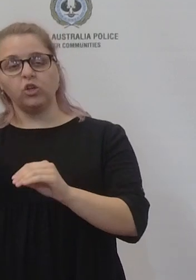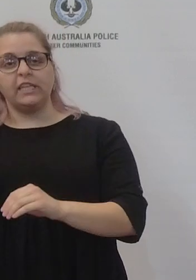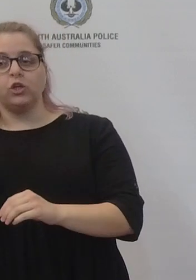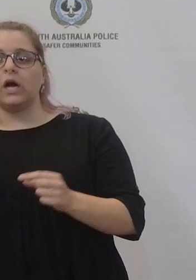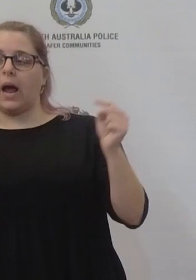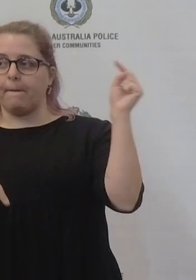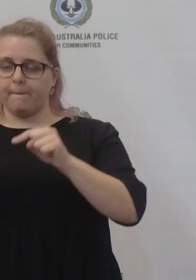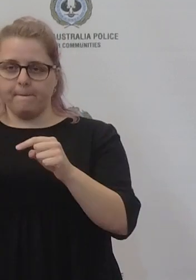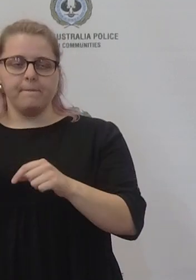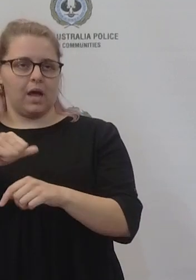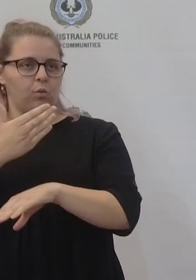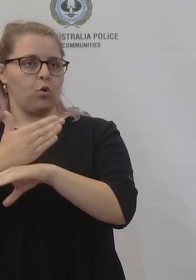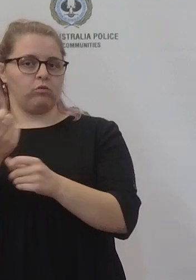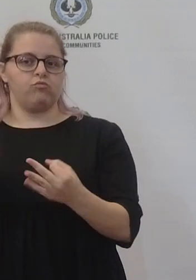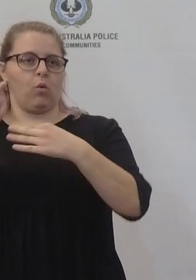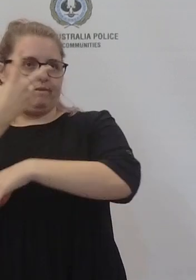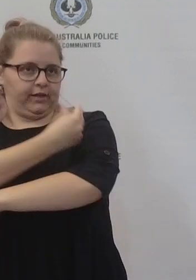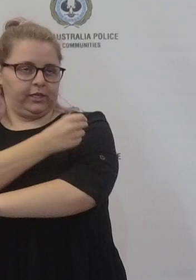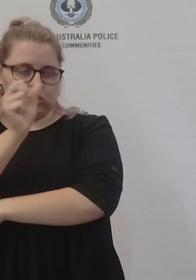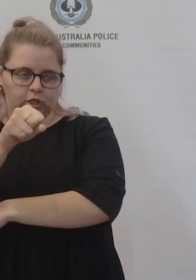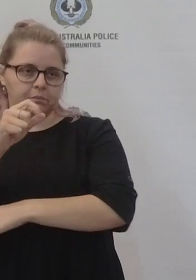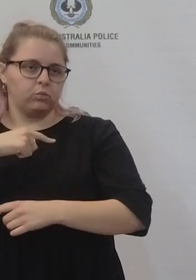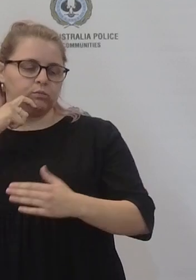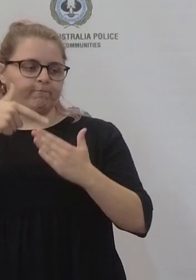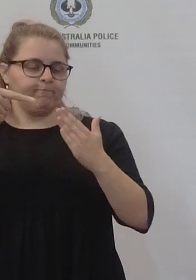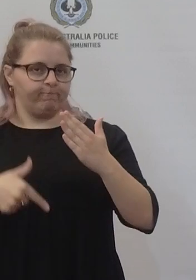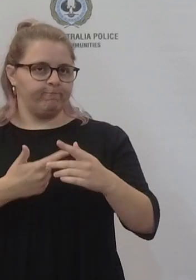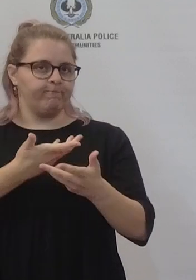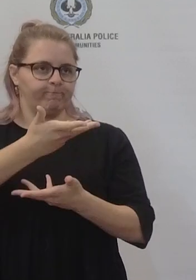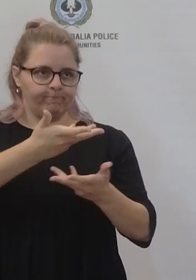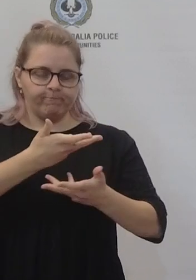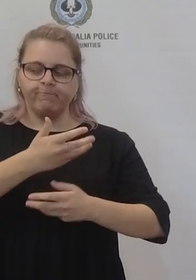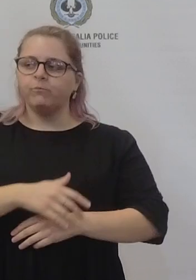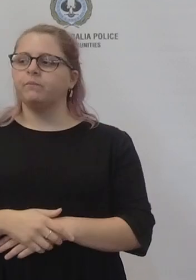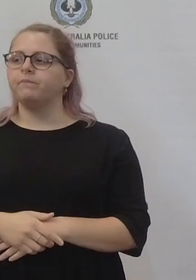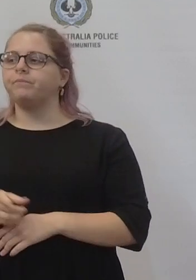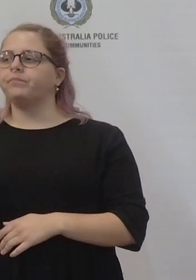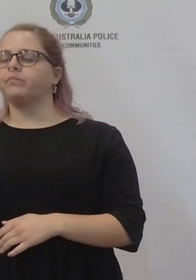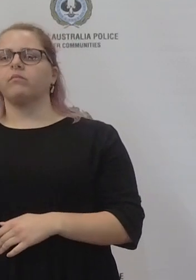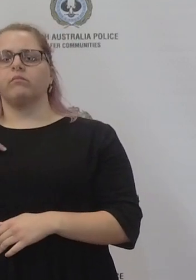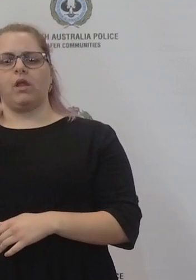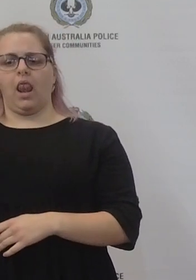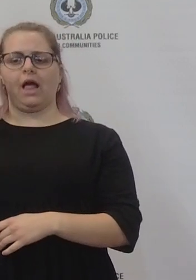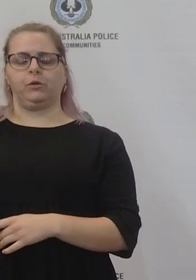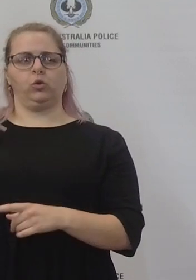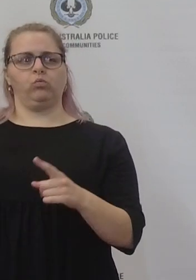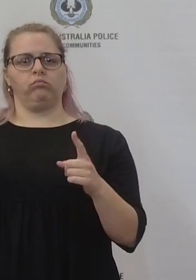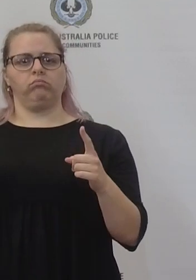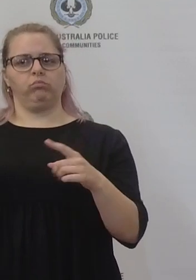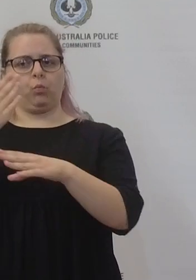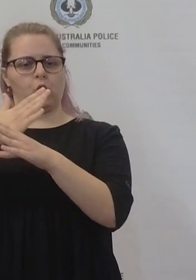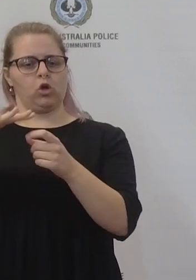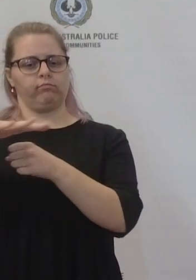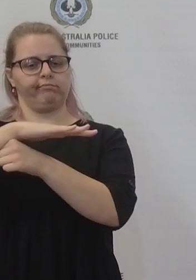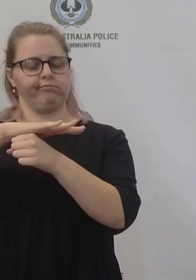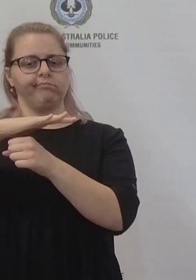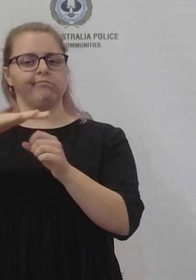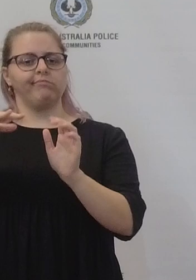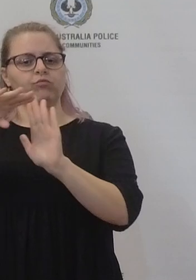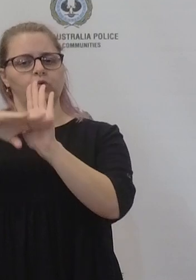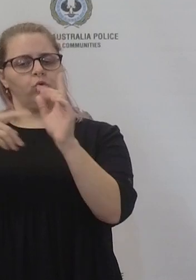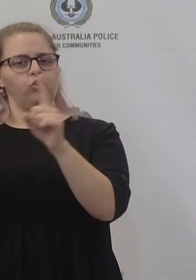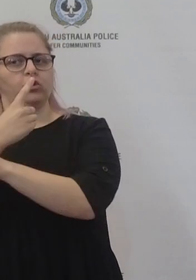place. Do the isolation rules change at all any further? know you changed them last week but are those in workplaces they changing at all? No